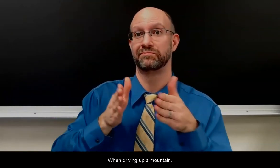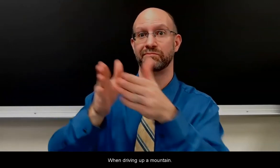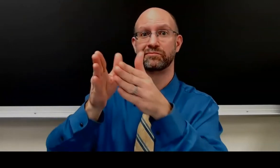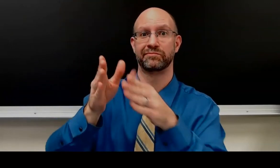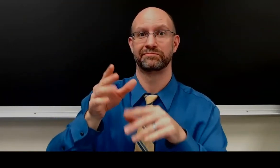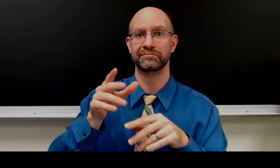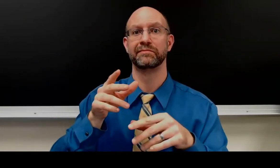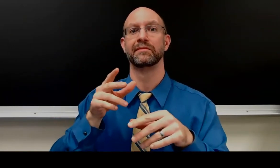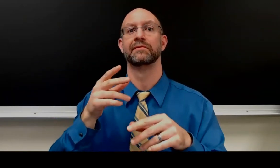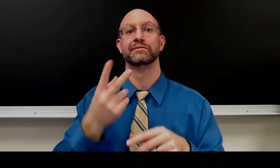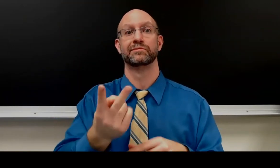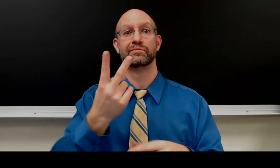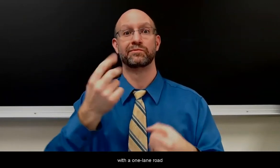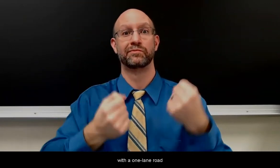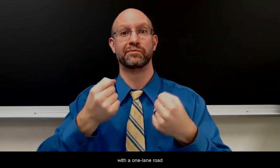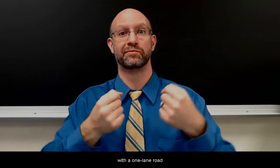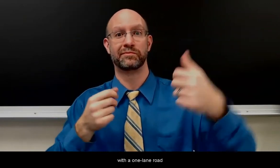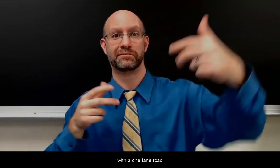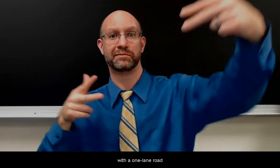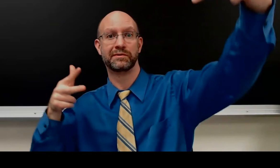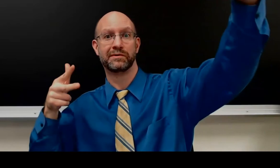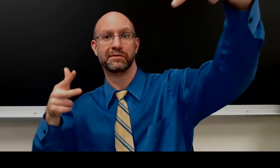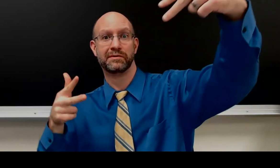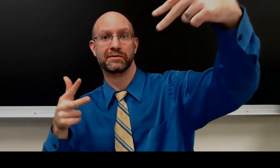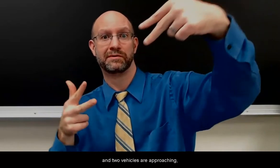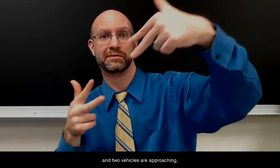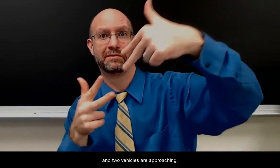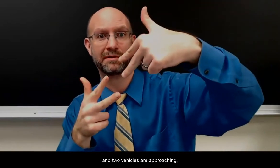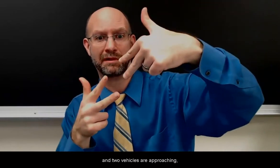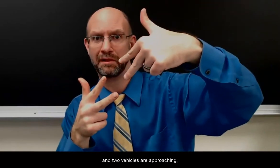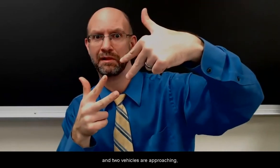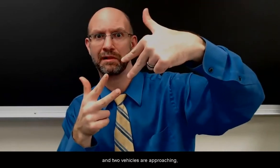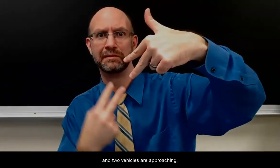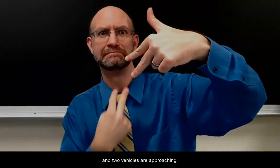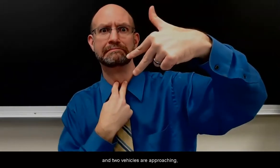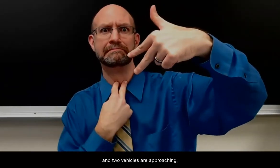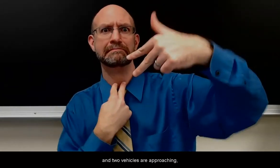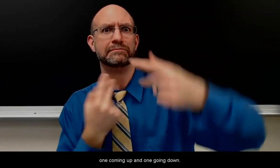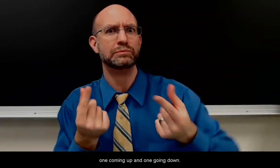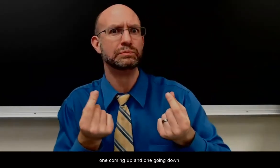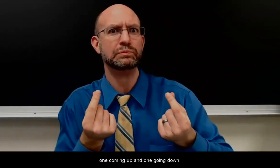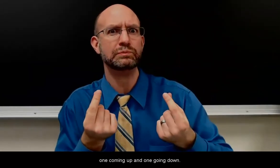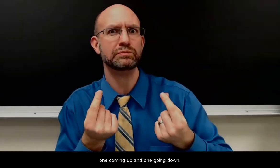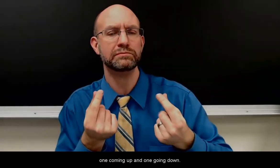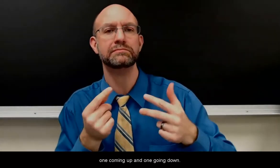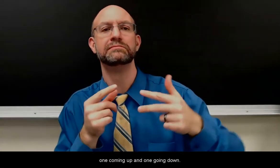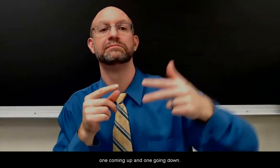with a one-lane road, and two vehicles are approaching, one going up and one going down,